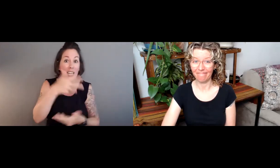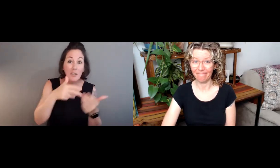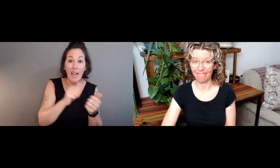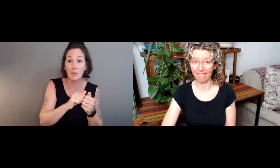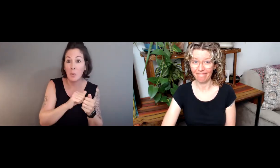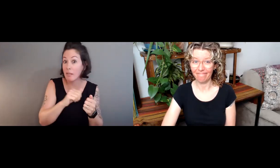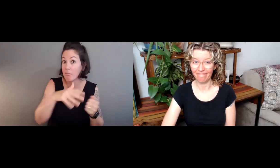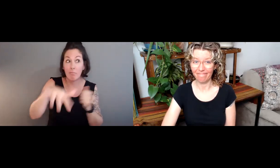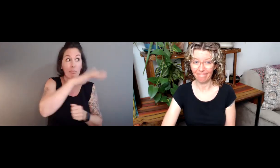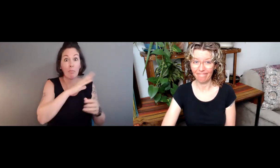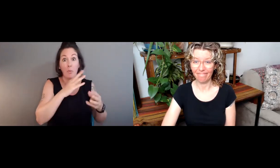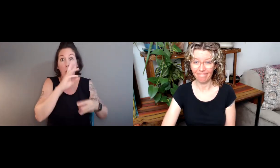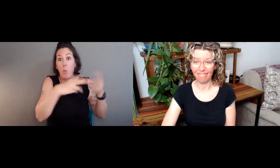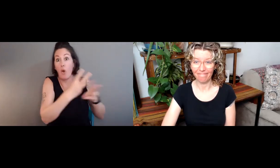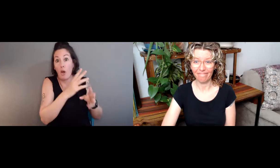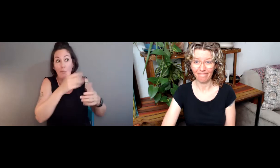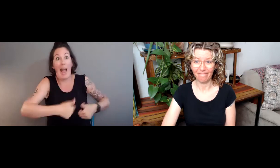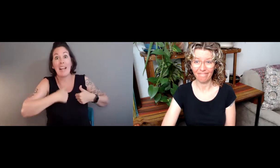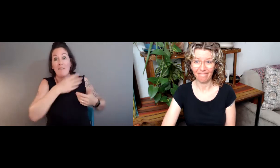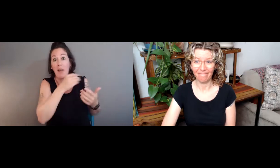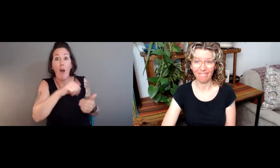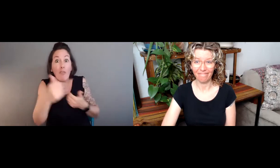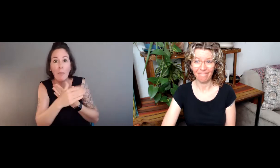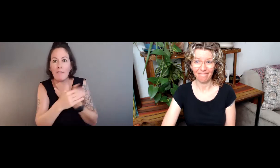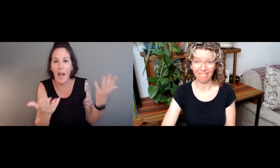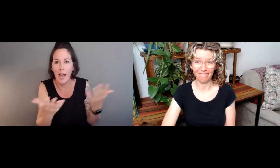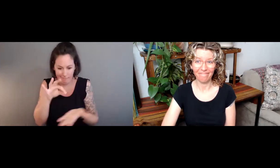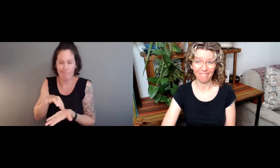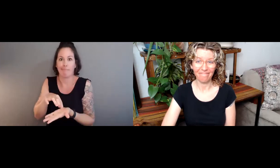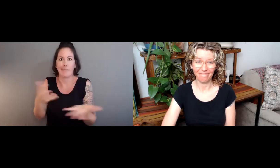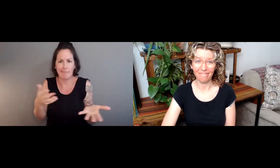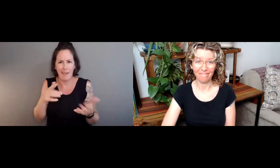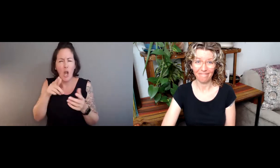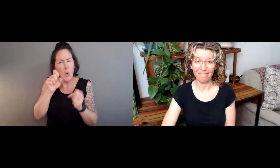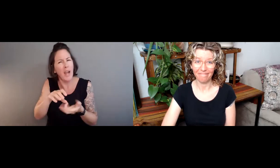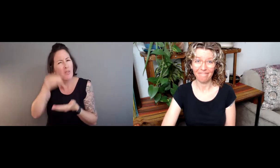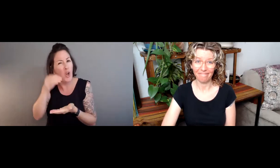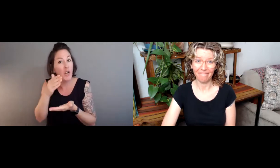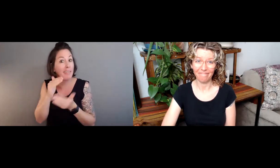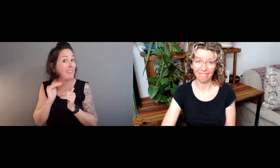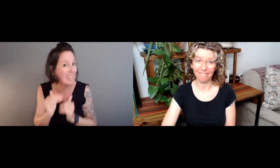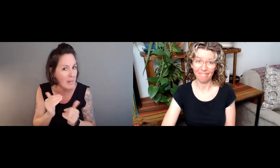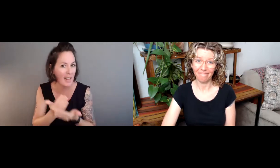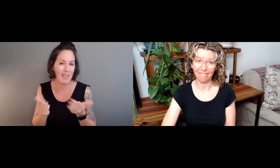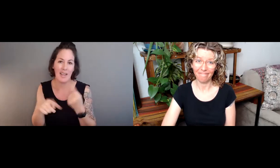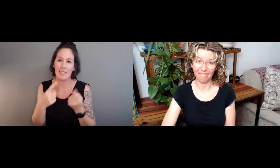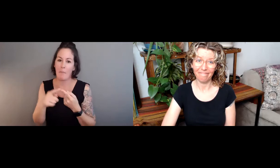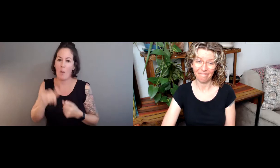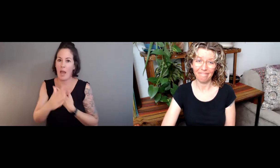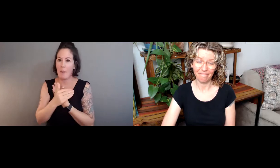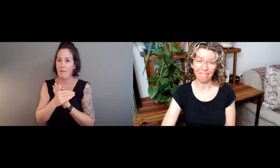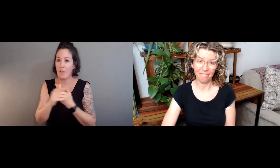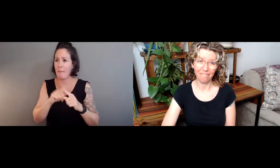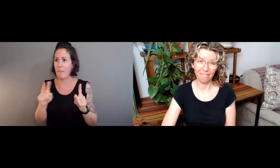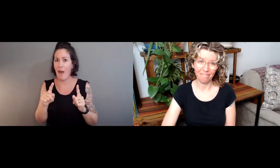longer see how it flies, how it eats, how it interacts with its environment and the world at large, and how it interacts with other butterflies or other species.